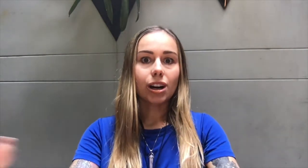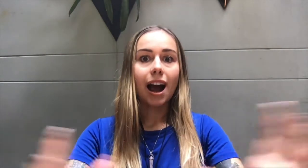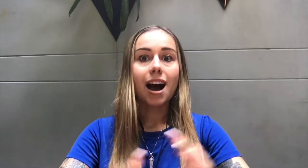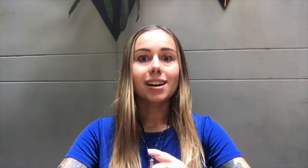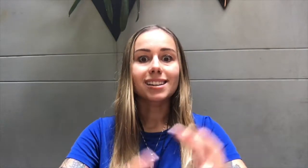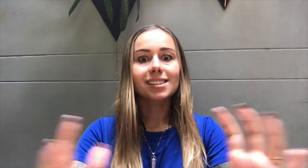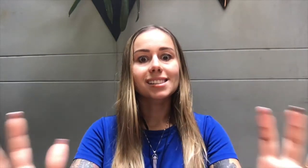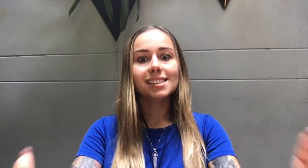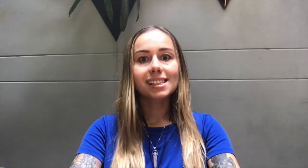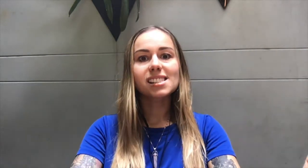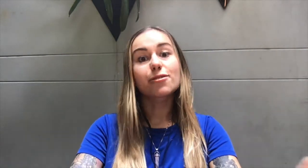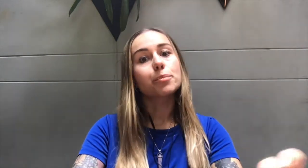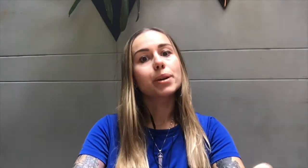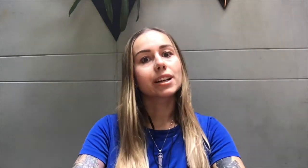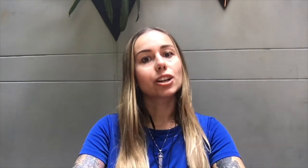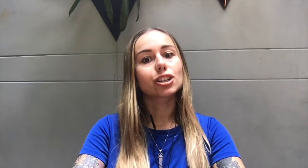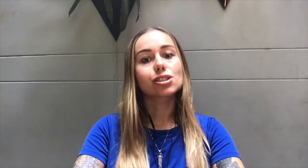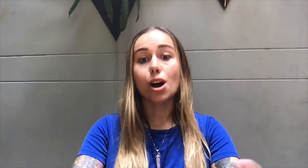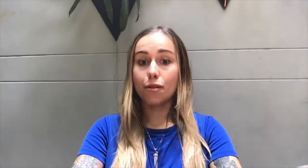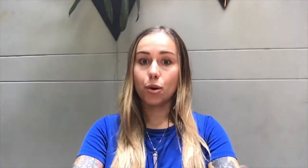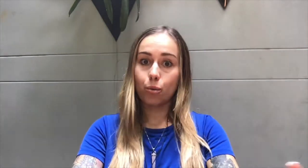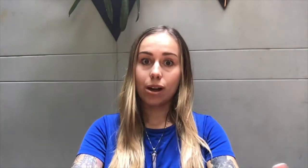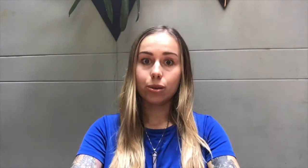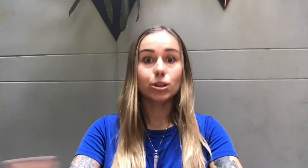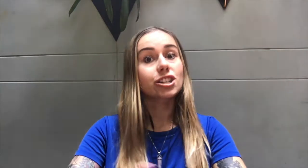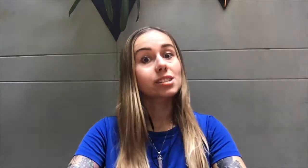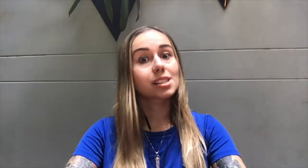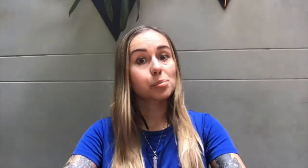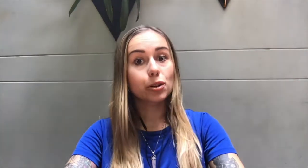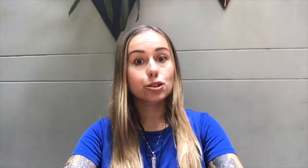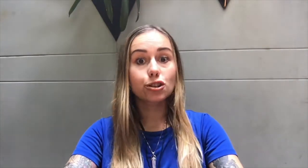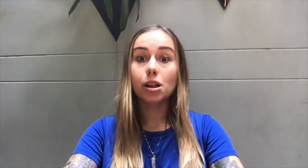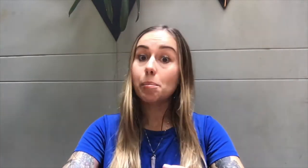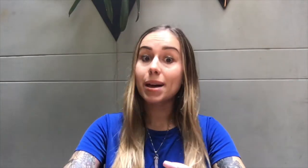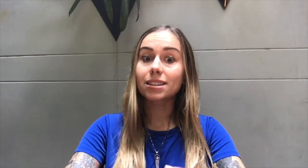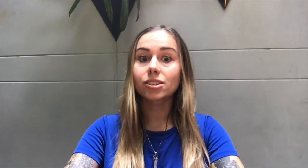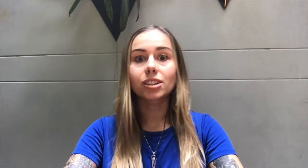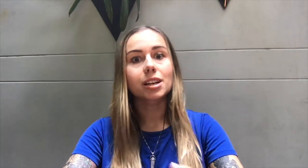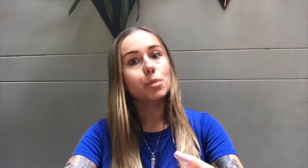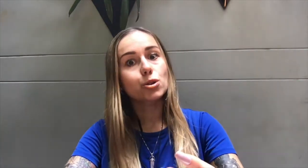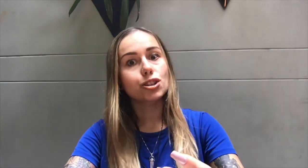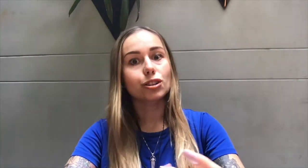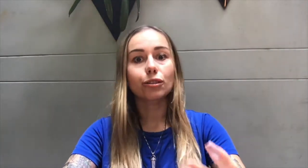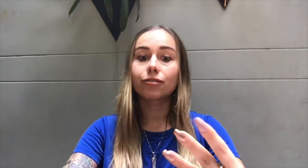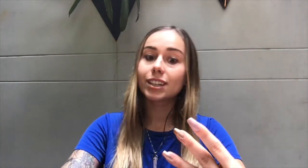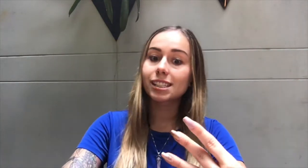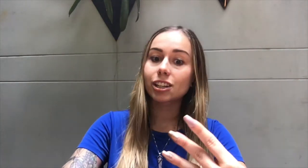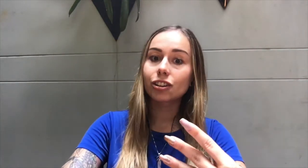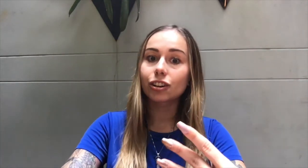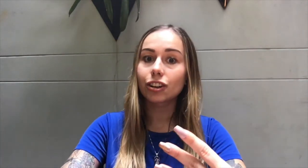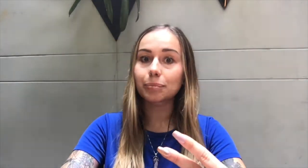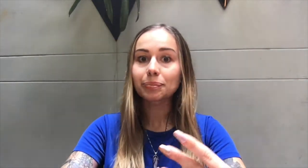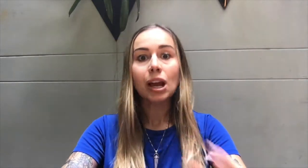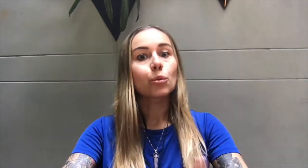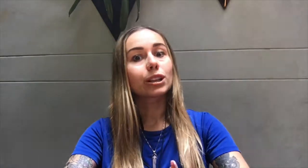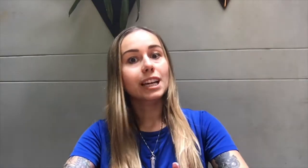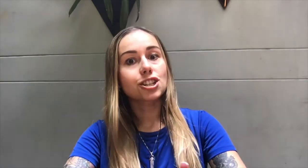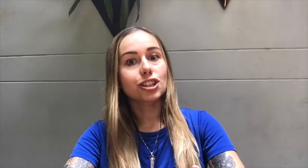on six different pillars of wealth, which is spiritual, mental, emotional, physical, relational,